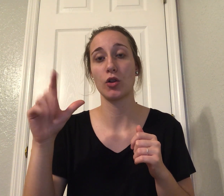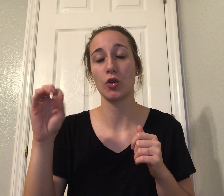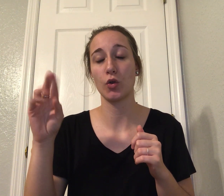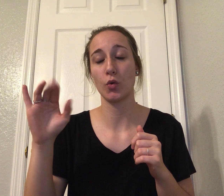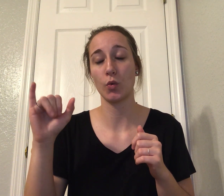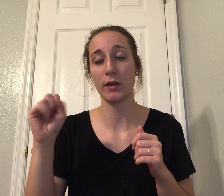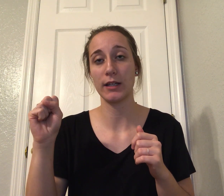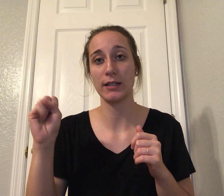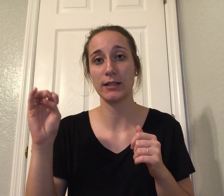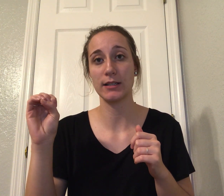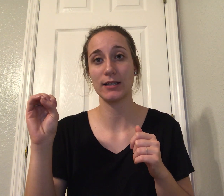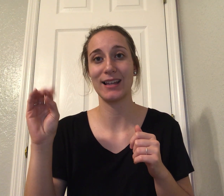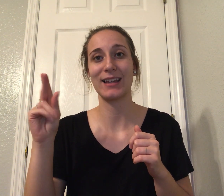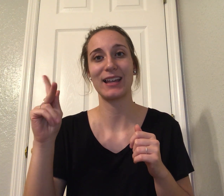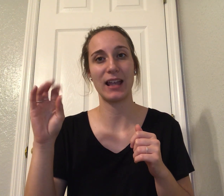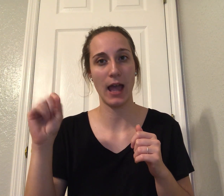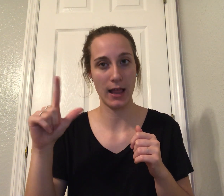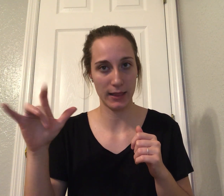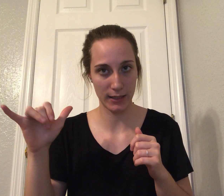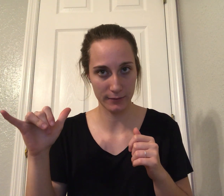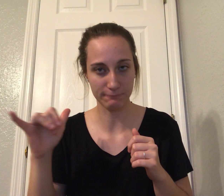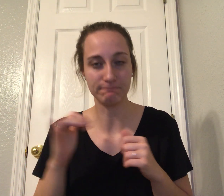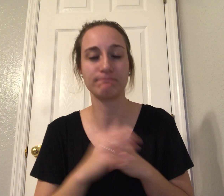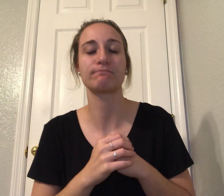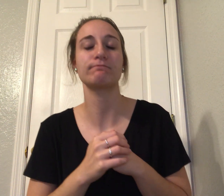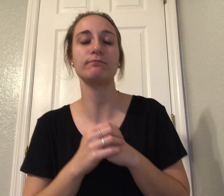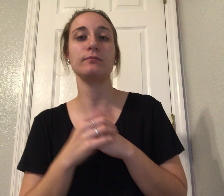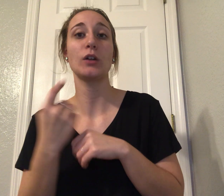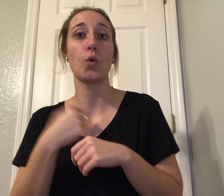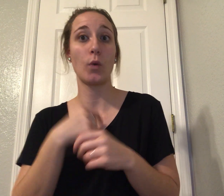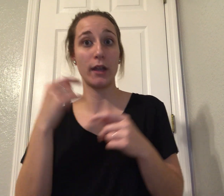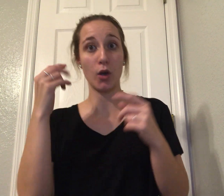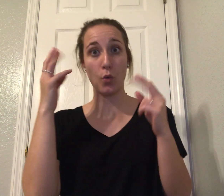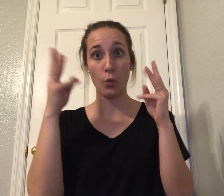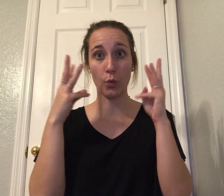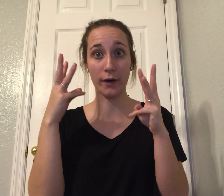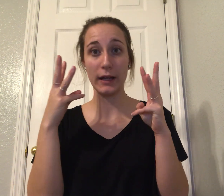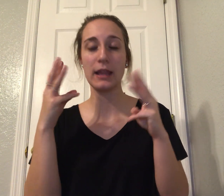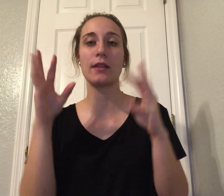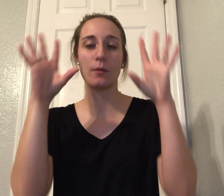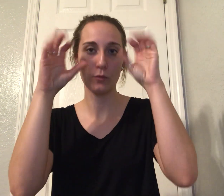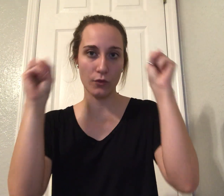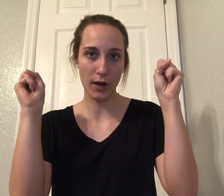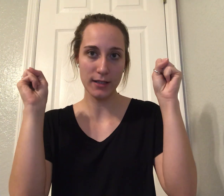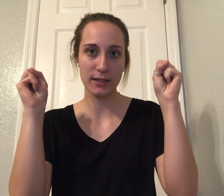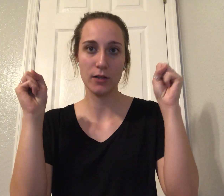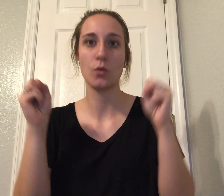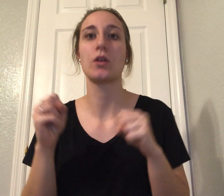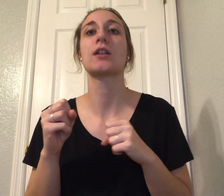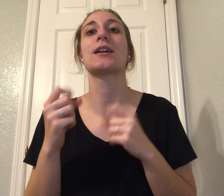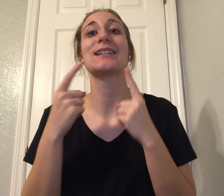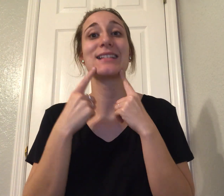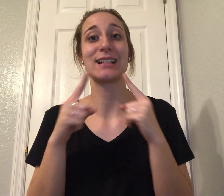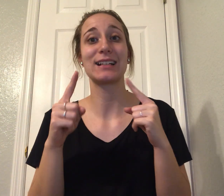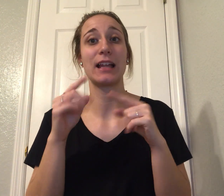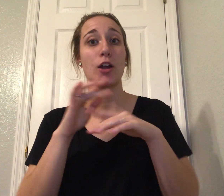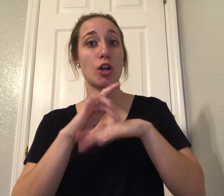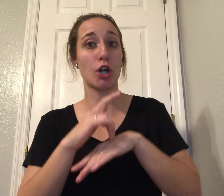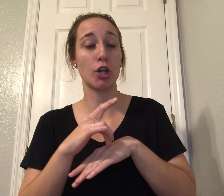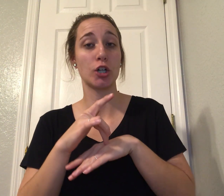after, there are concerns that the president could declare an early victory or that he could make allegations of fraud or vote tampering, both of